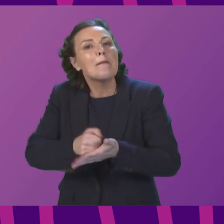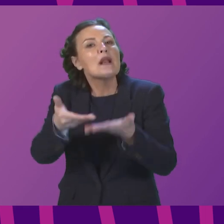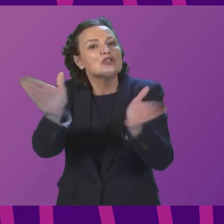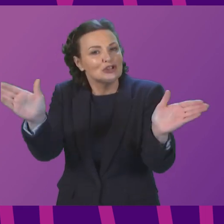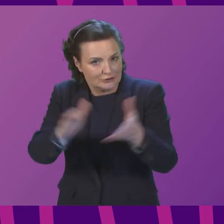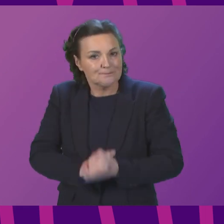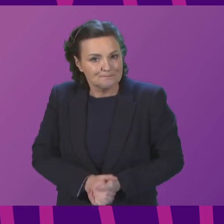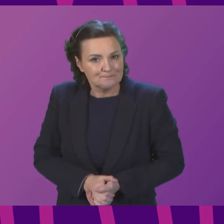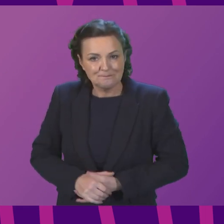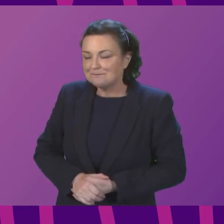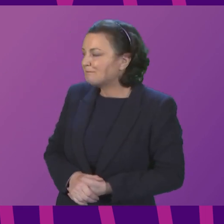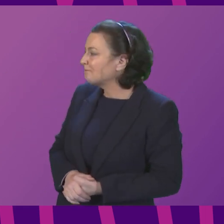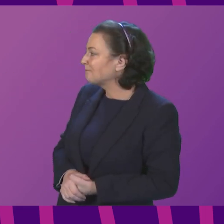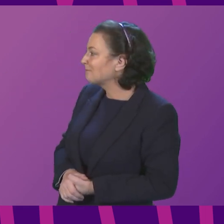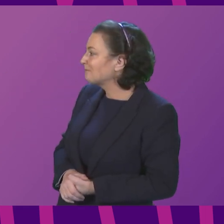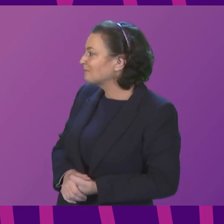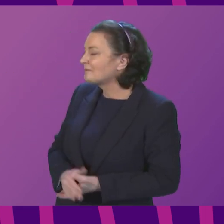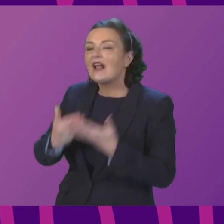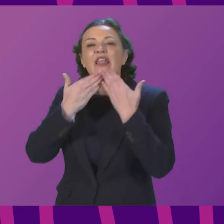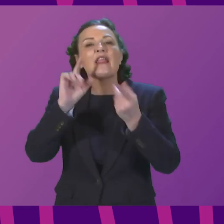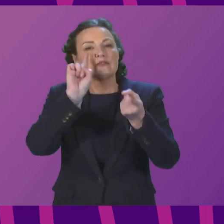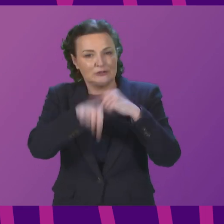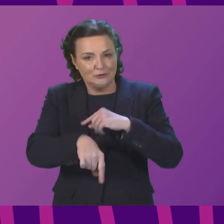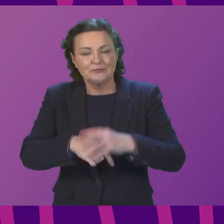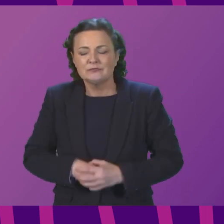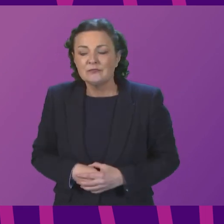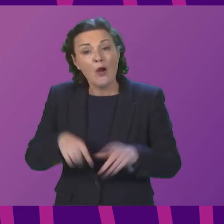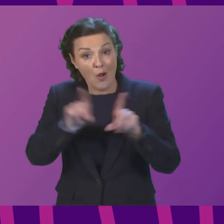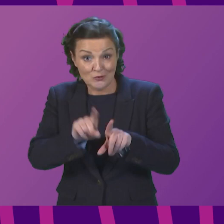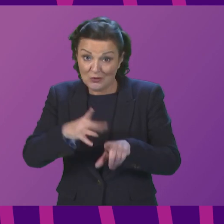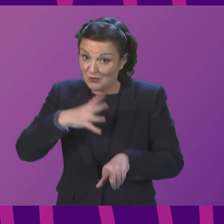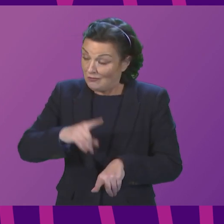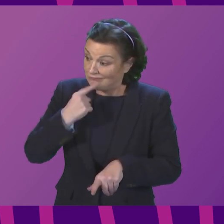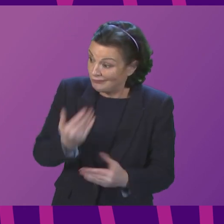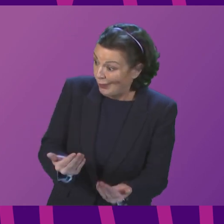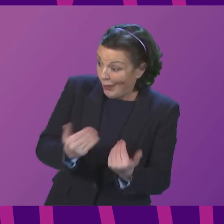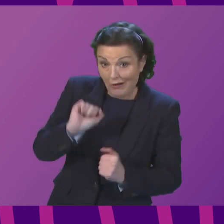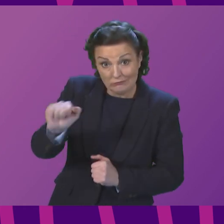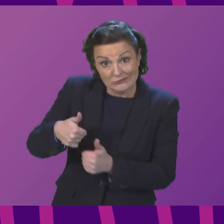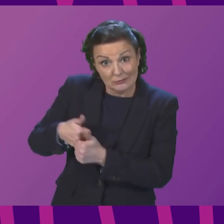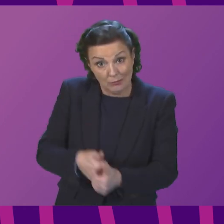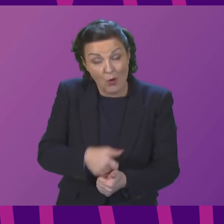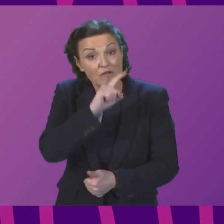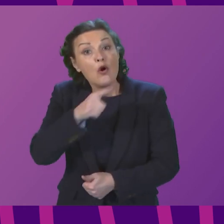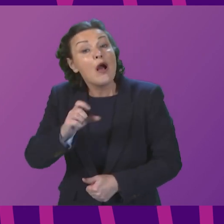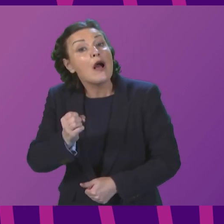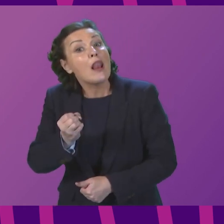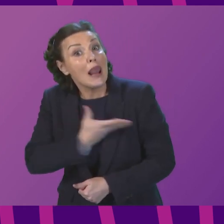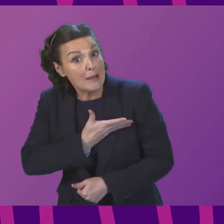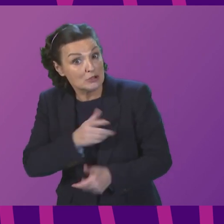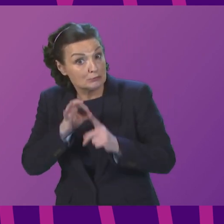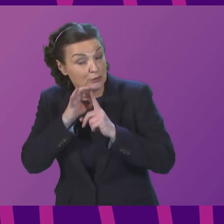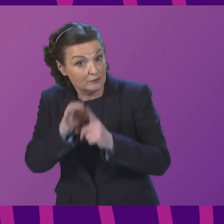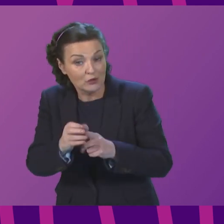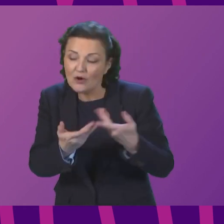Can I thank the First Minister for her response? And can I also welcome her support for Labour's proposals for a national care service, which of